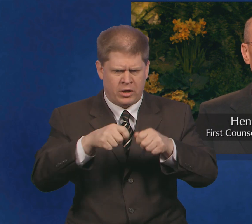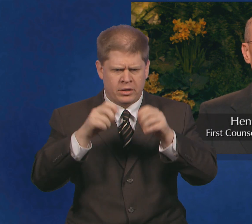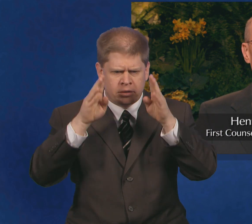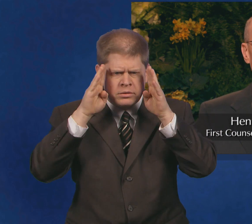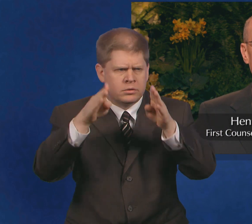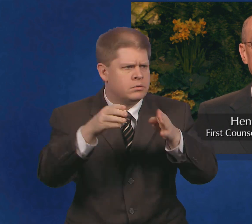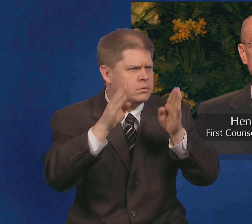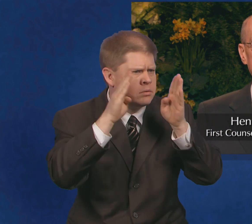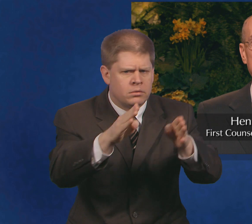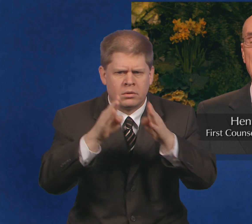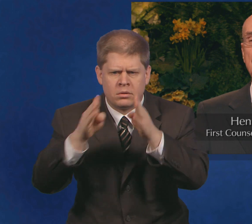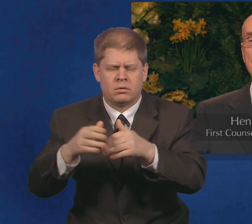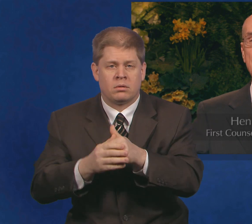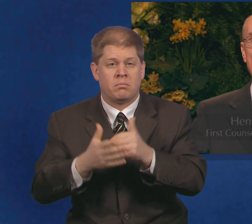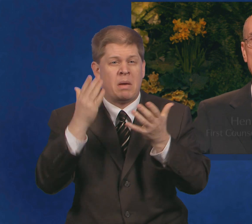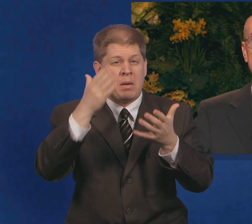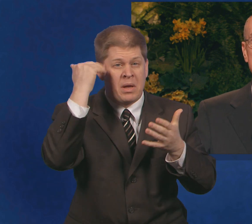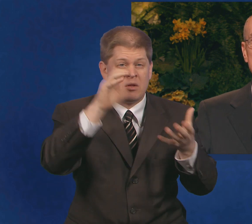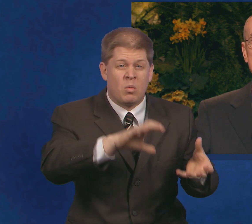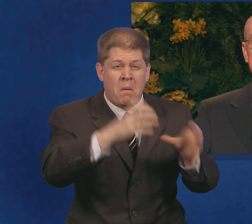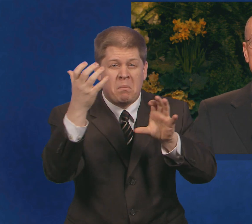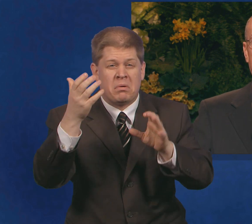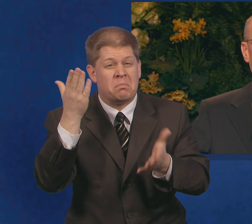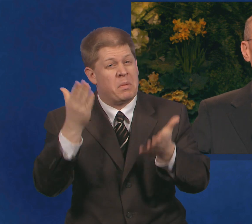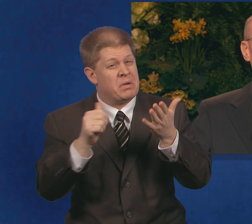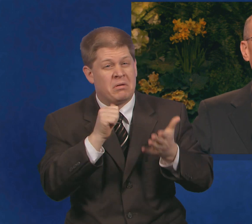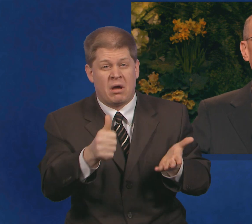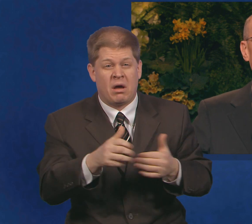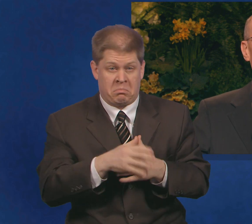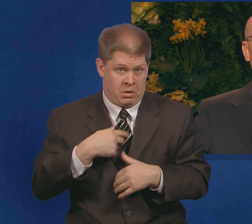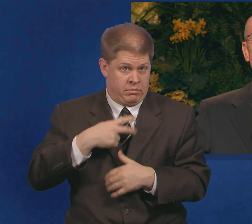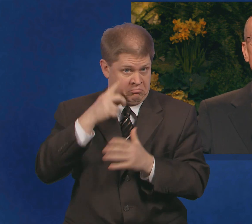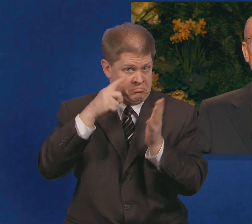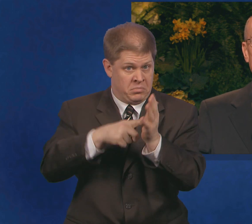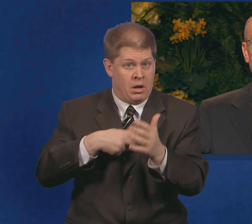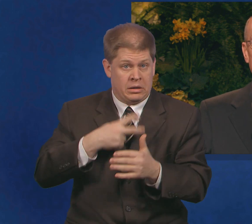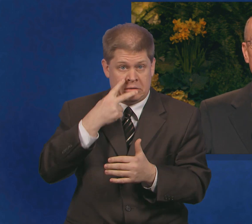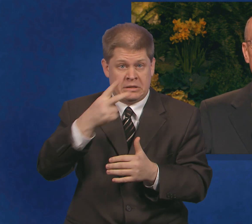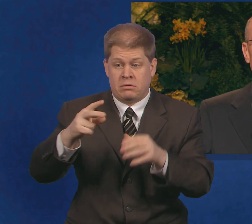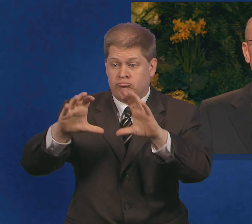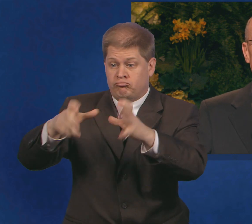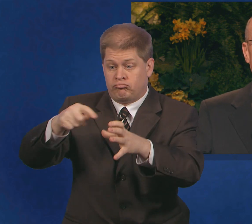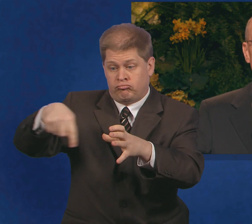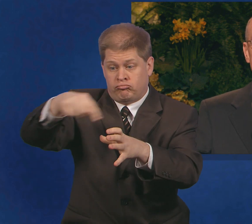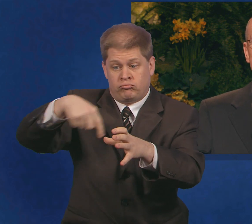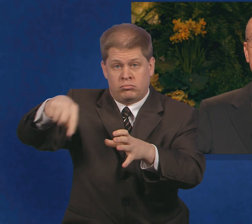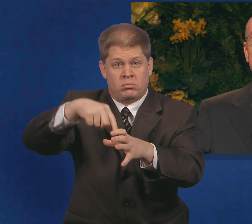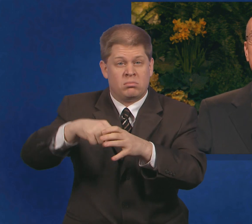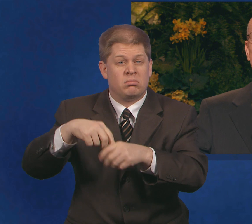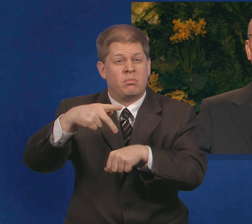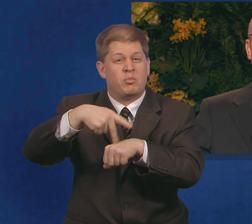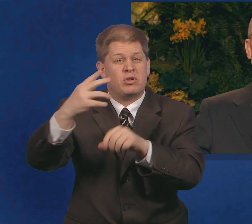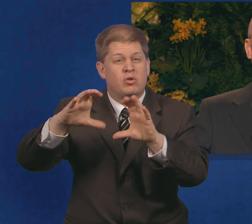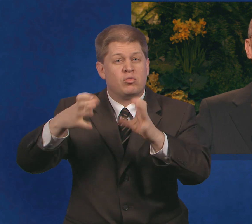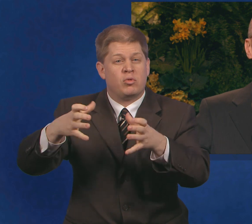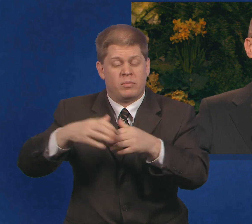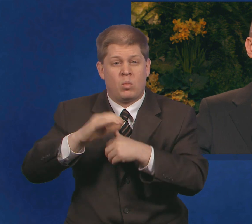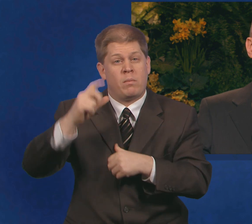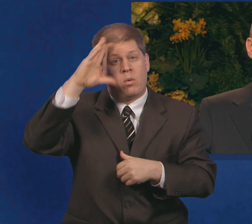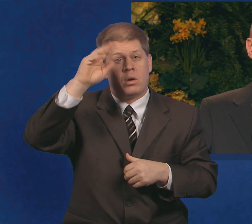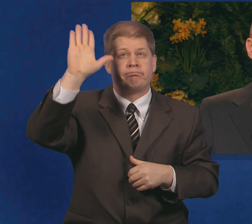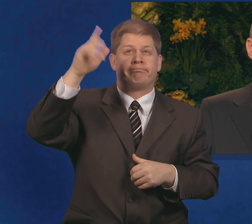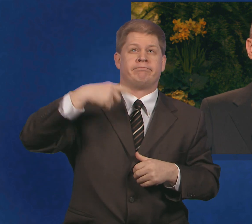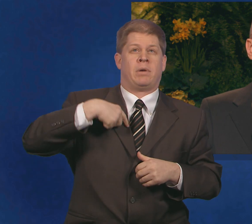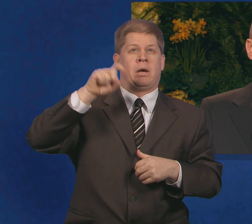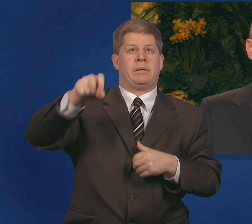not have been in the wake of a great natural disaster. I have seen it in a priesthood quorum where a brother rises to describe the needs